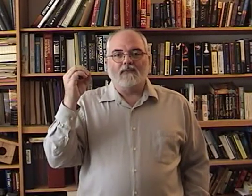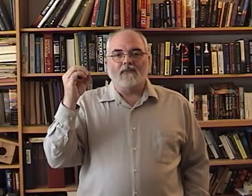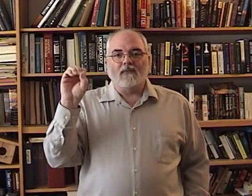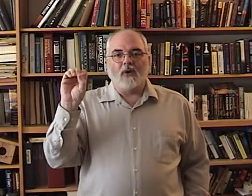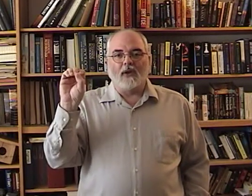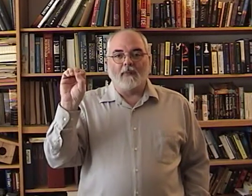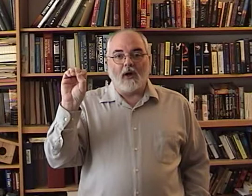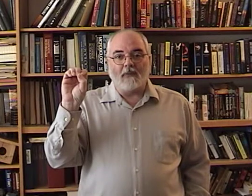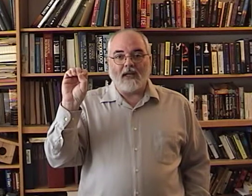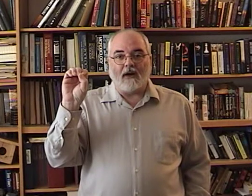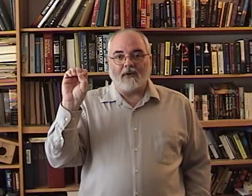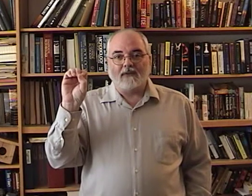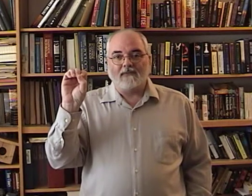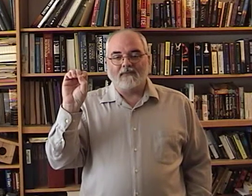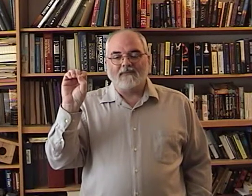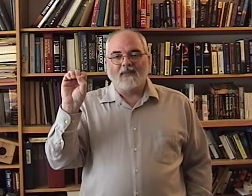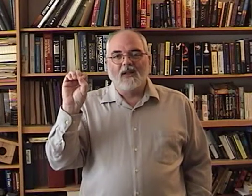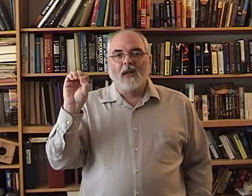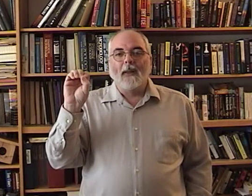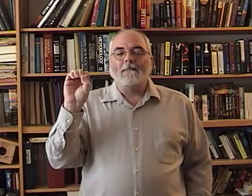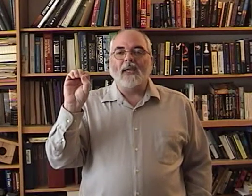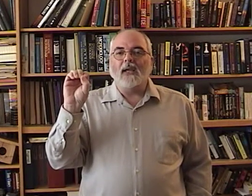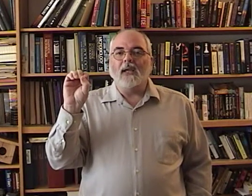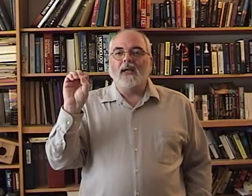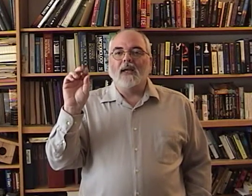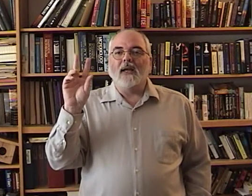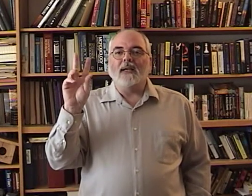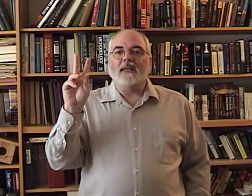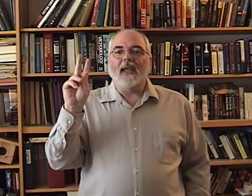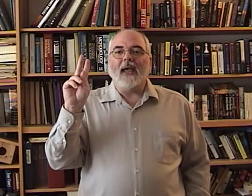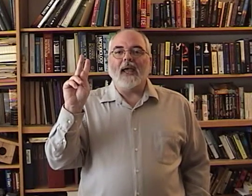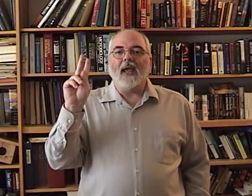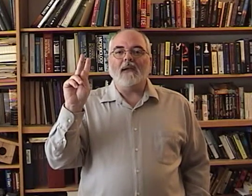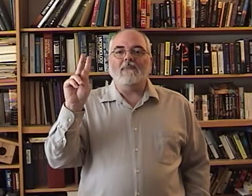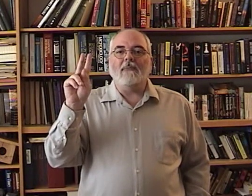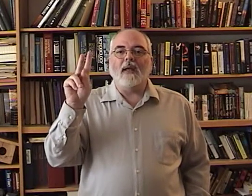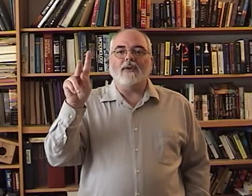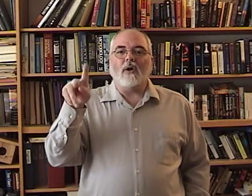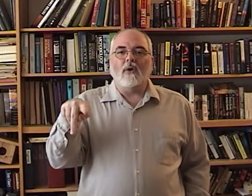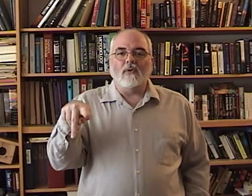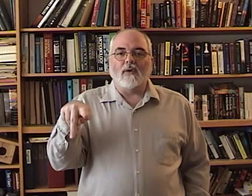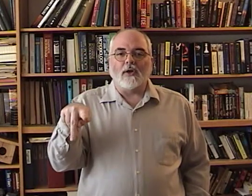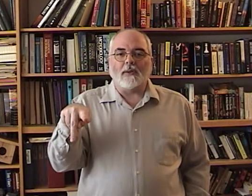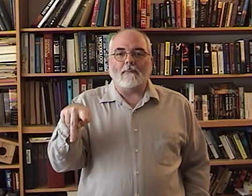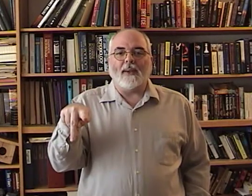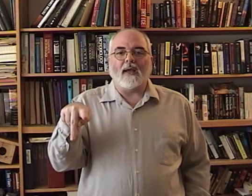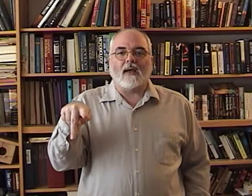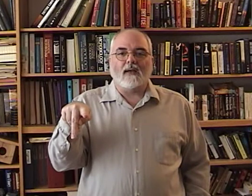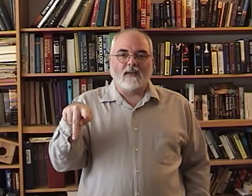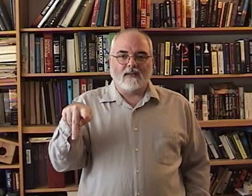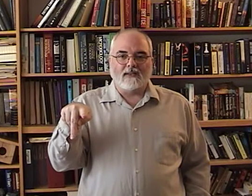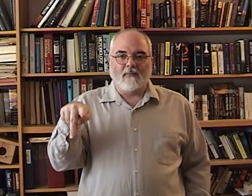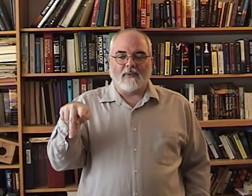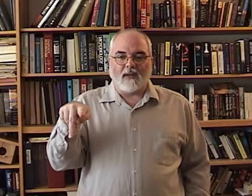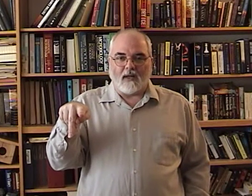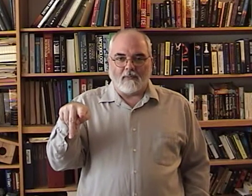Only the palm is out. P. Is K bent over to pick something up?